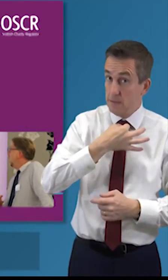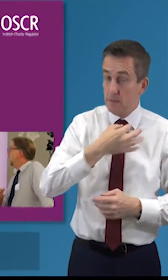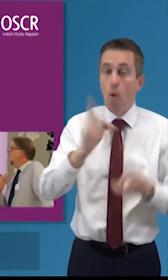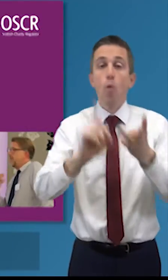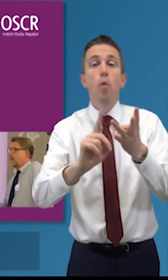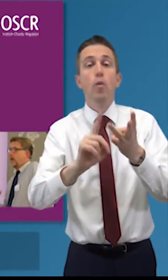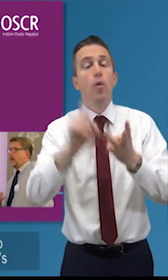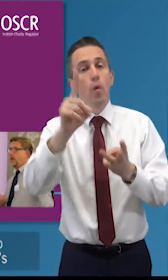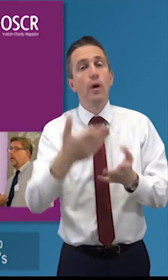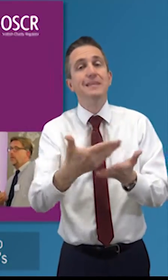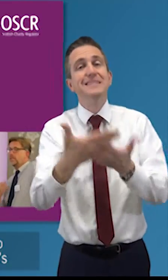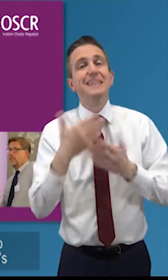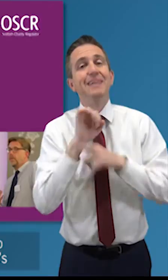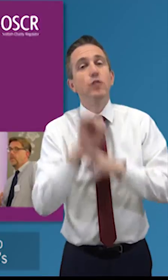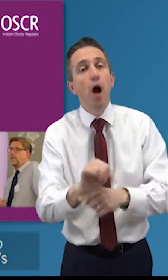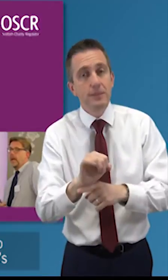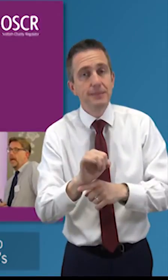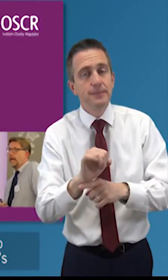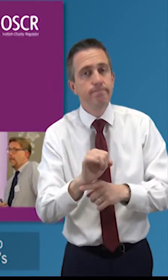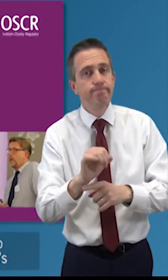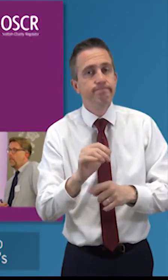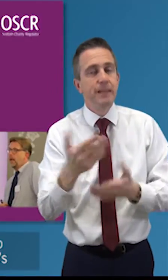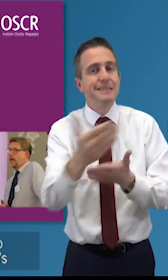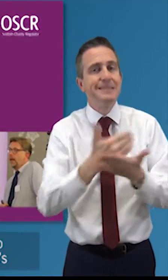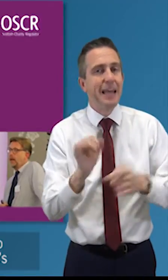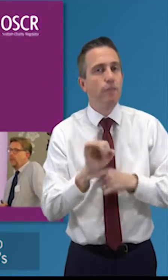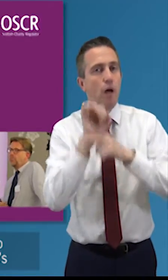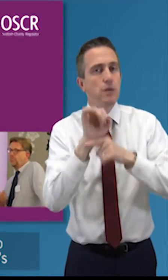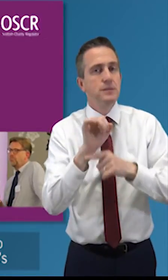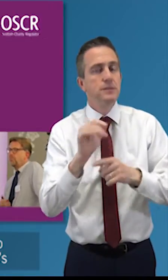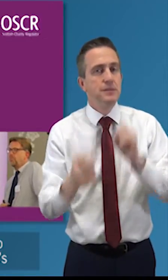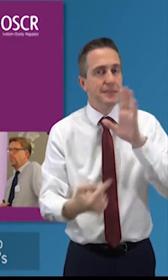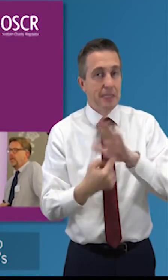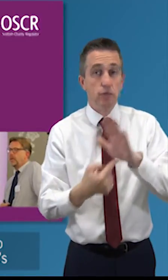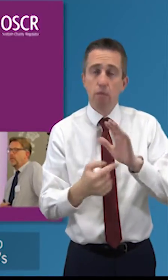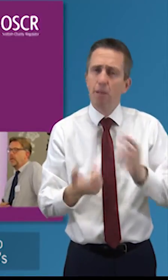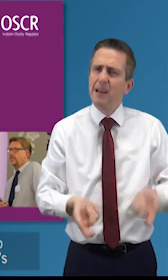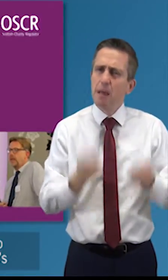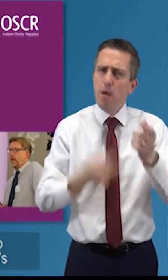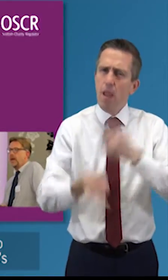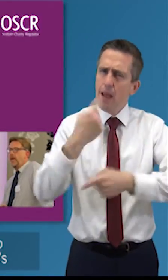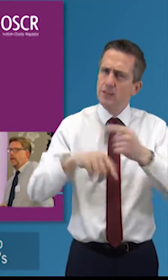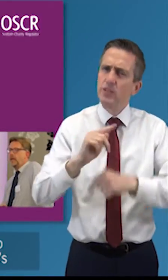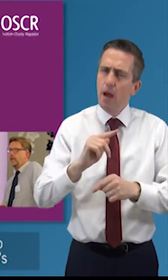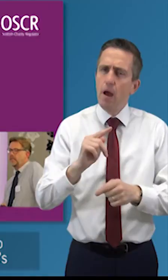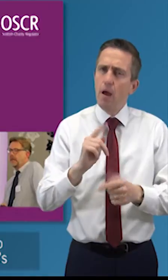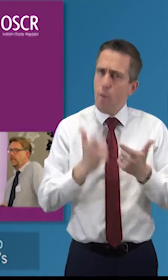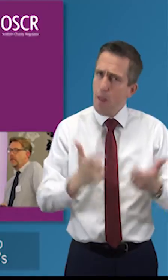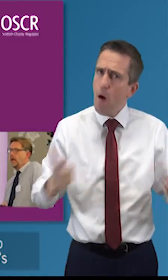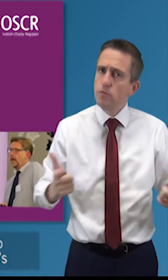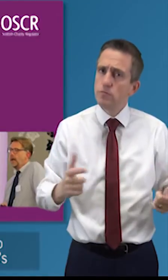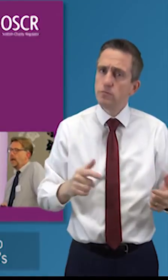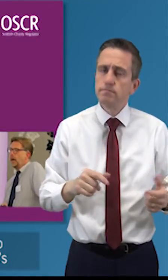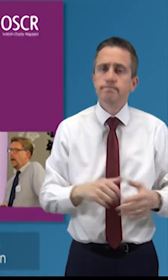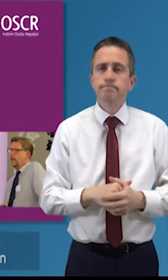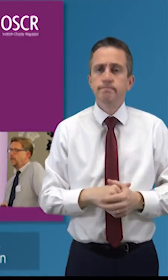uh safeguarding this is something that uh came up uh particularly during last year in the sector